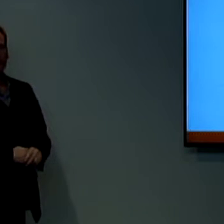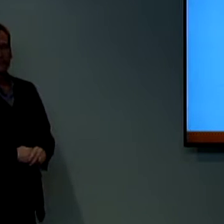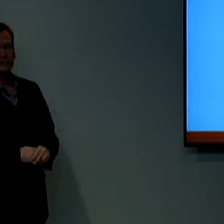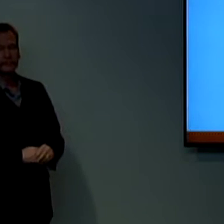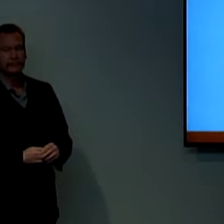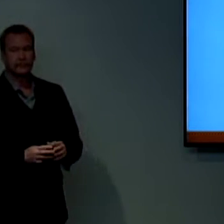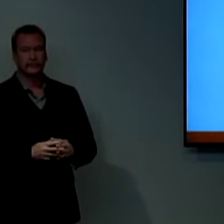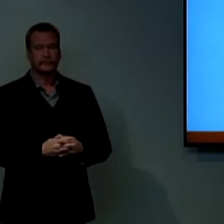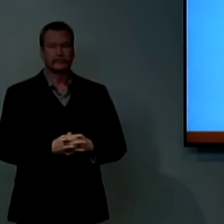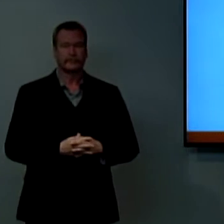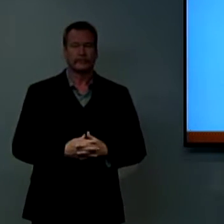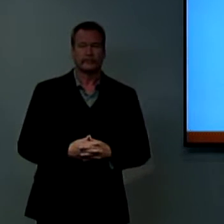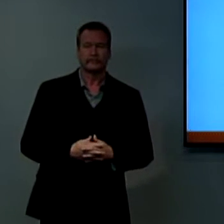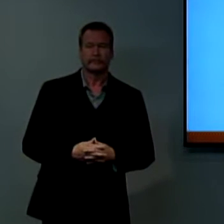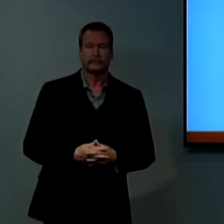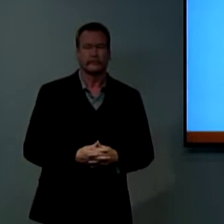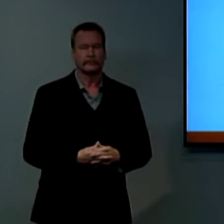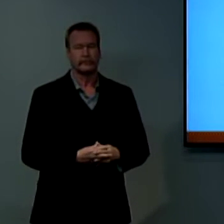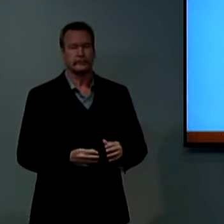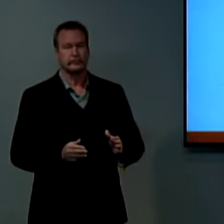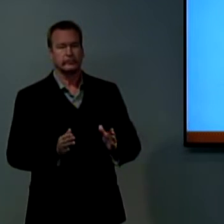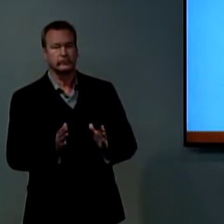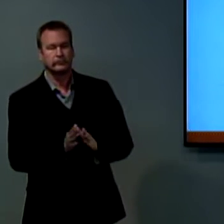For more information